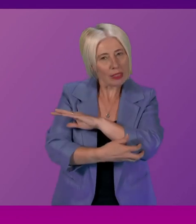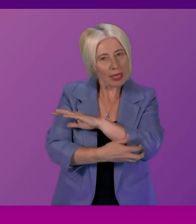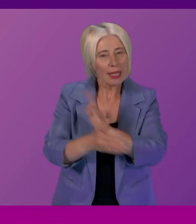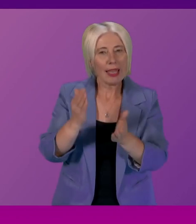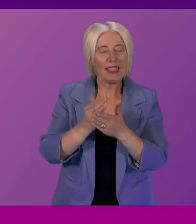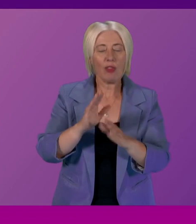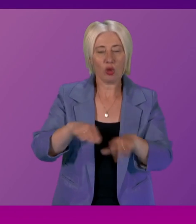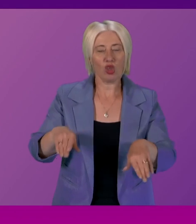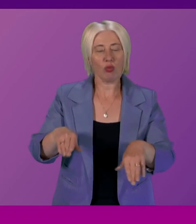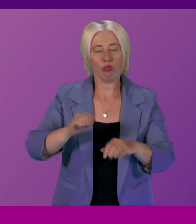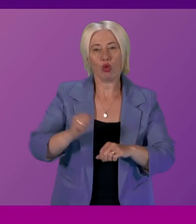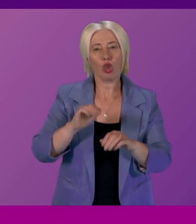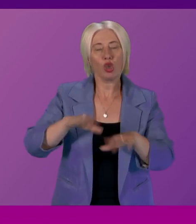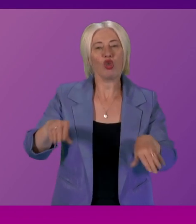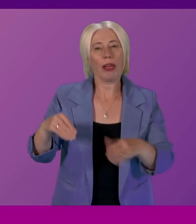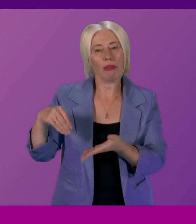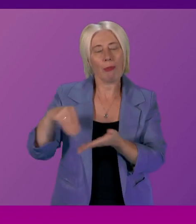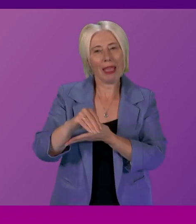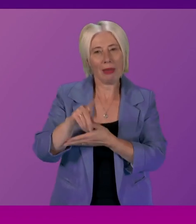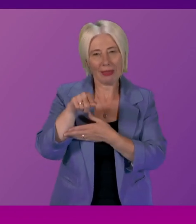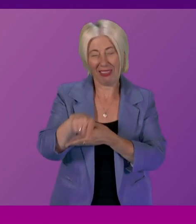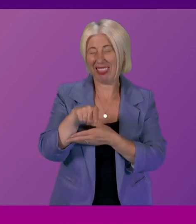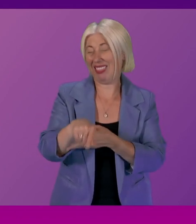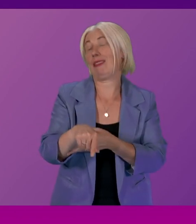Scottish child payment perhaps being the most